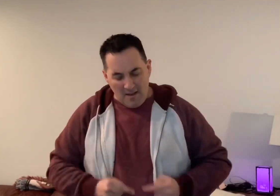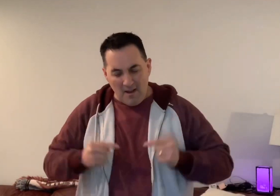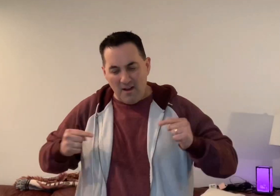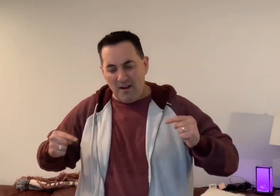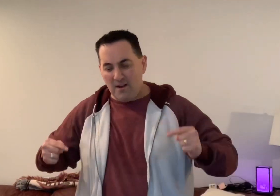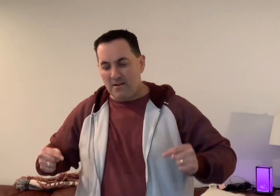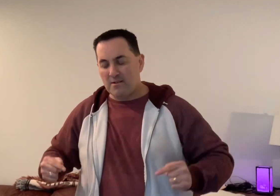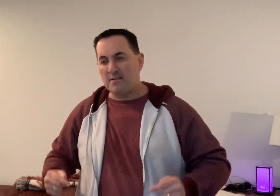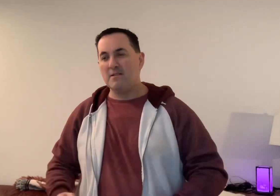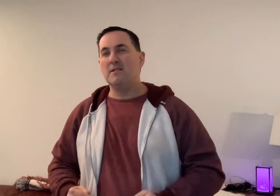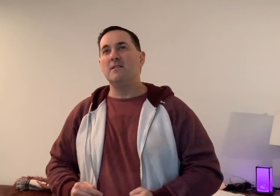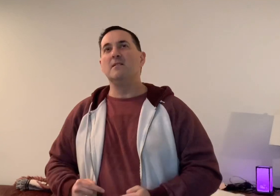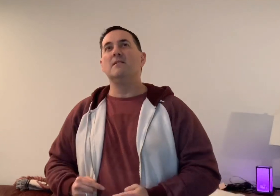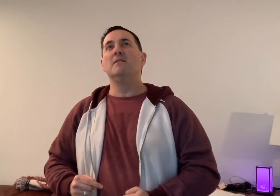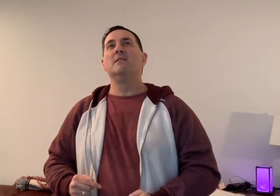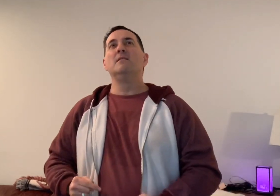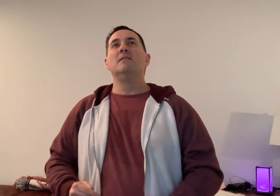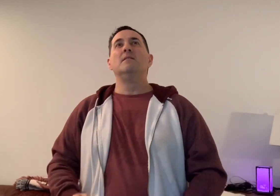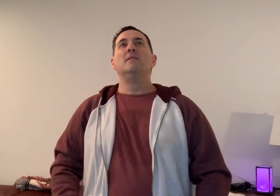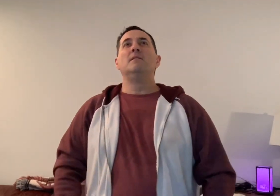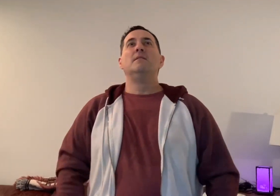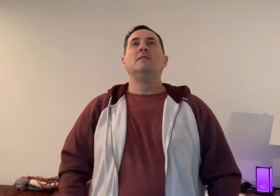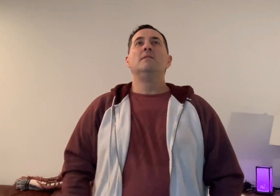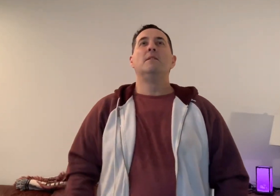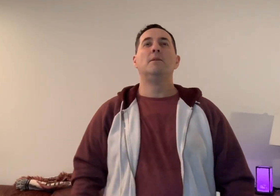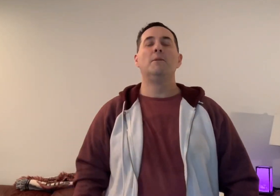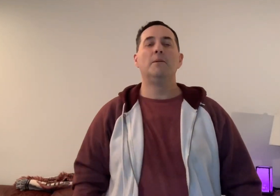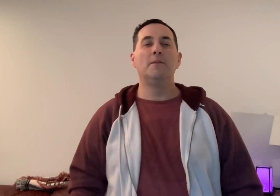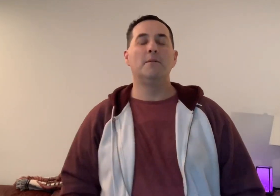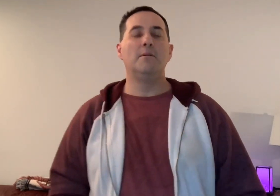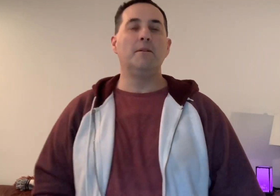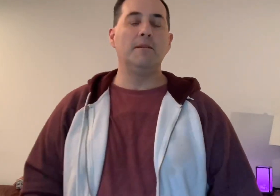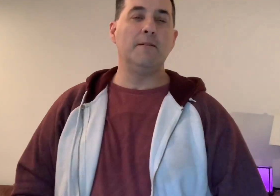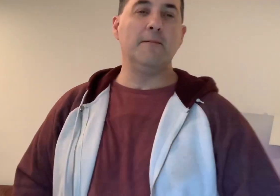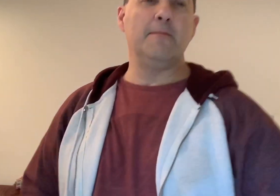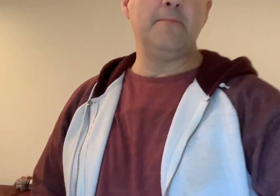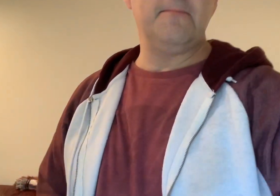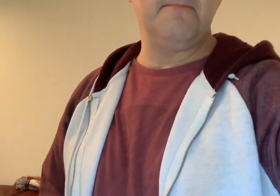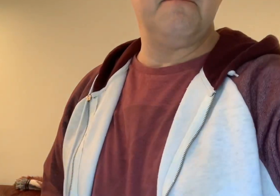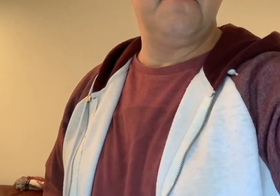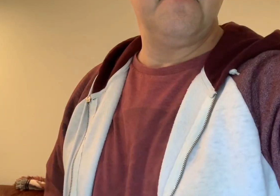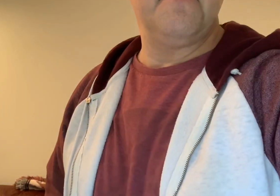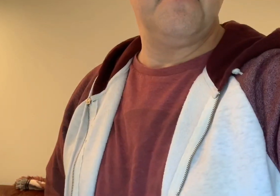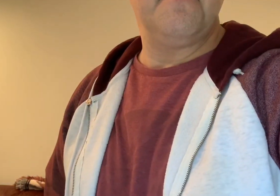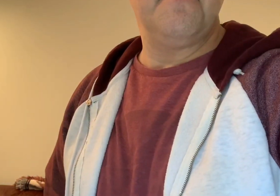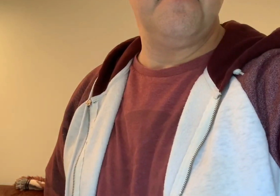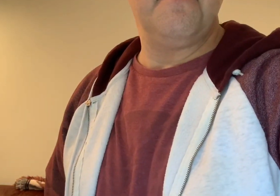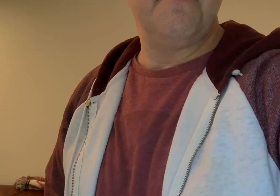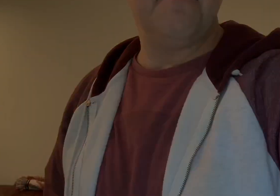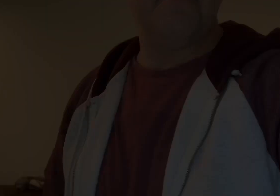forever